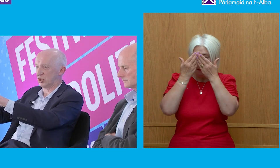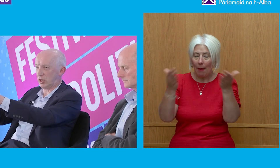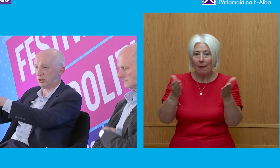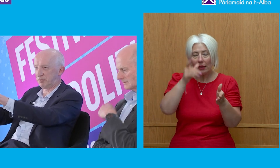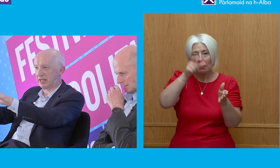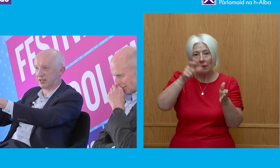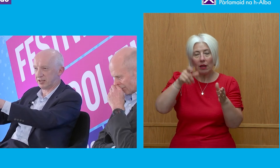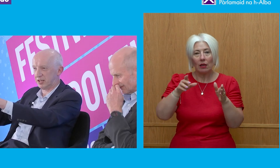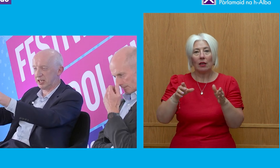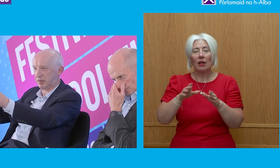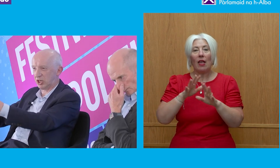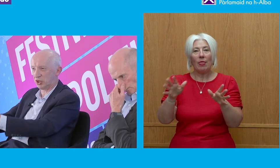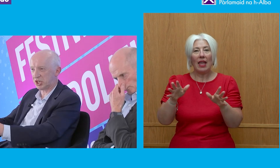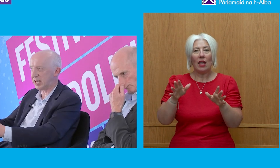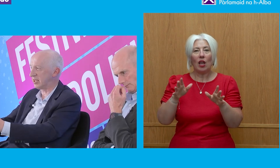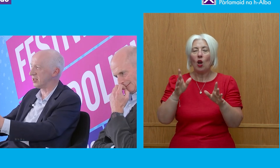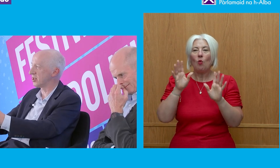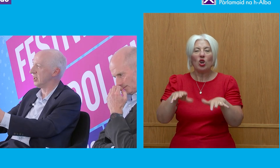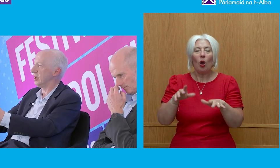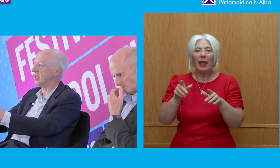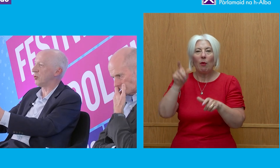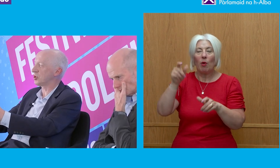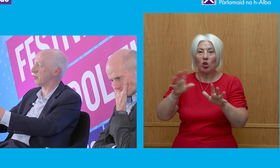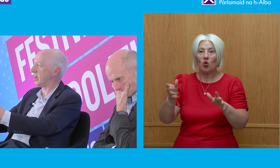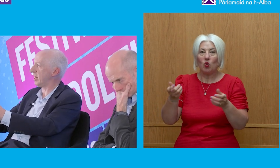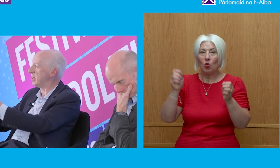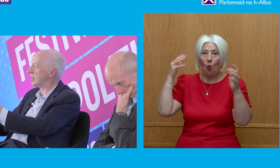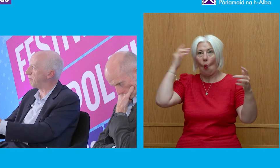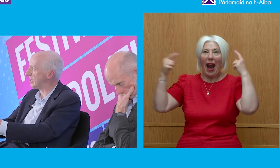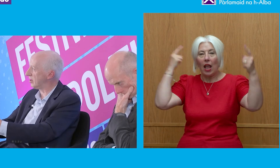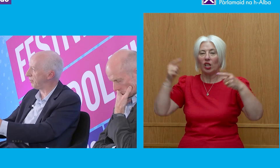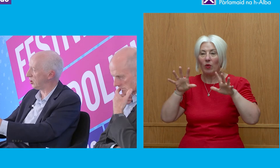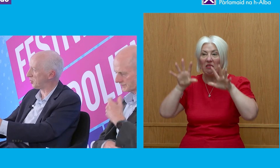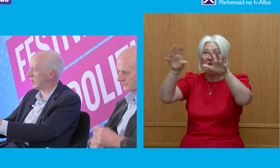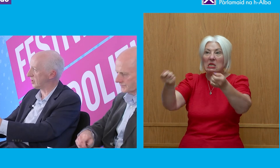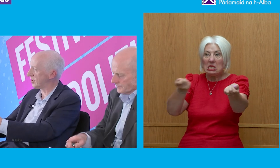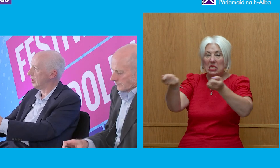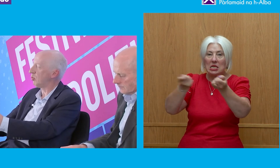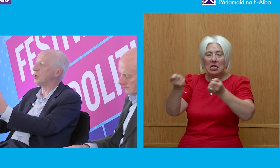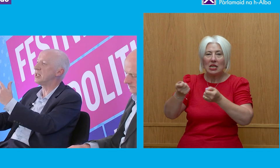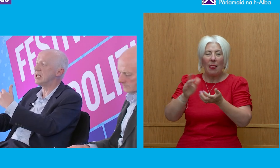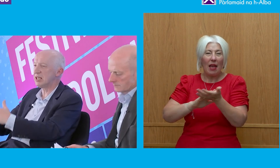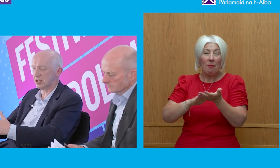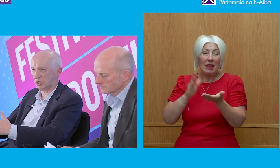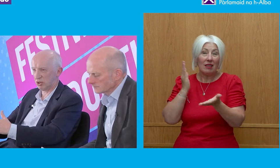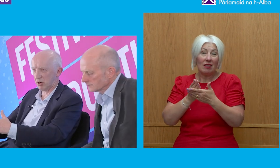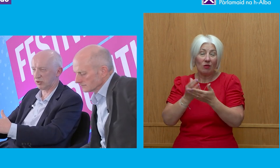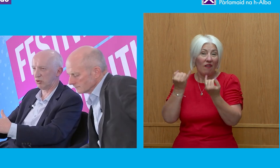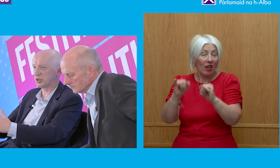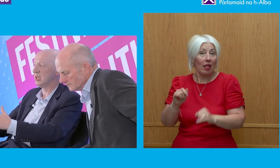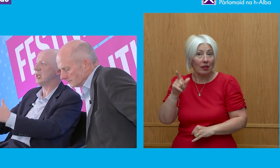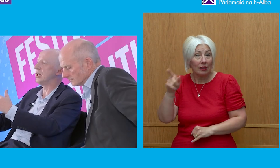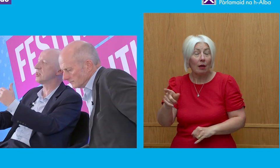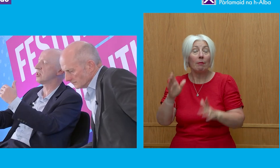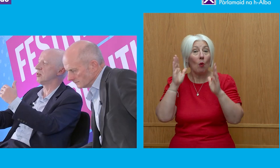untrammeled beasts that need to be contained, we're sort of admitting defeat in the first place. what we need to do